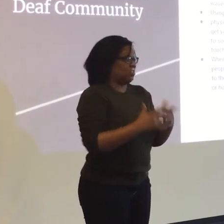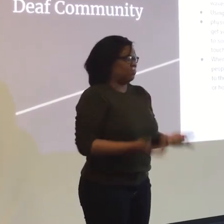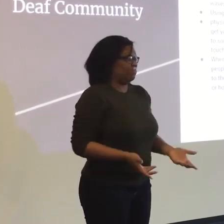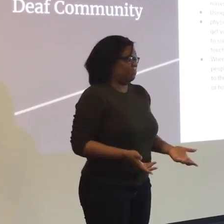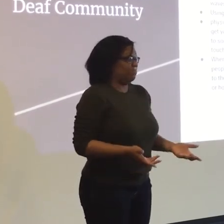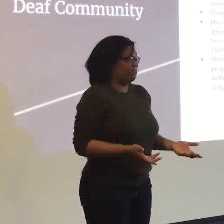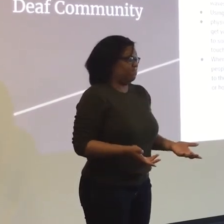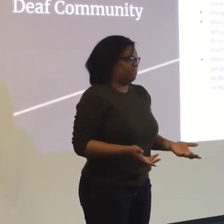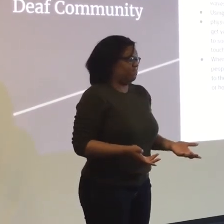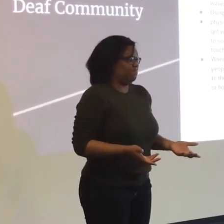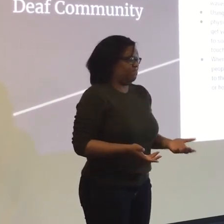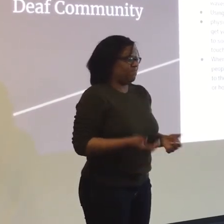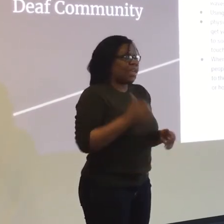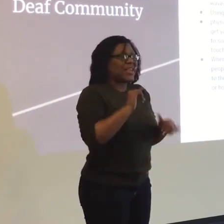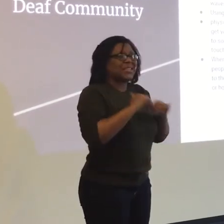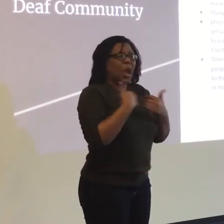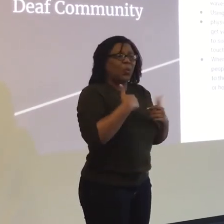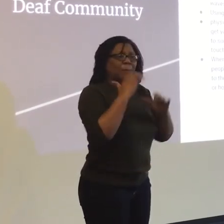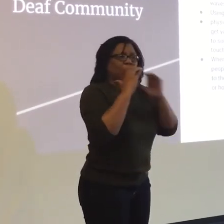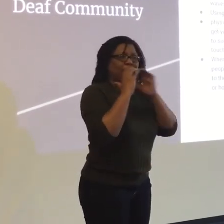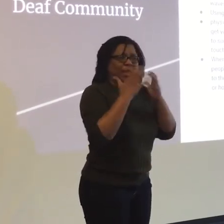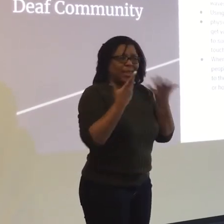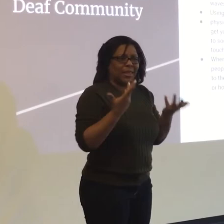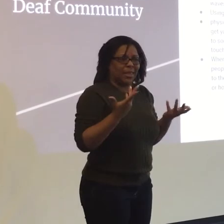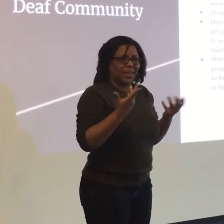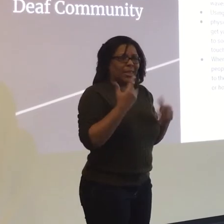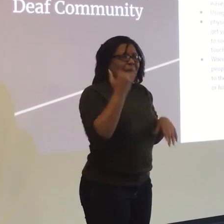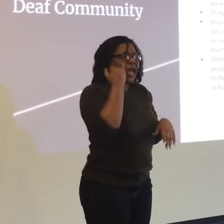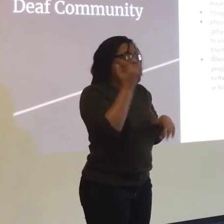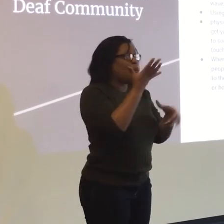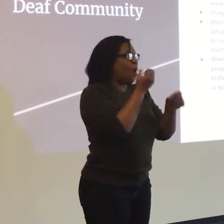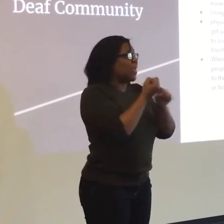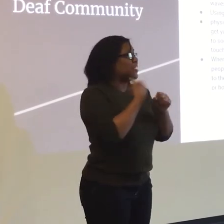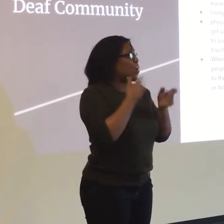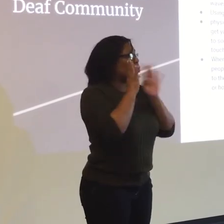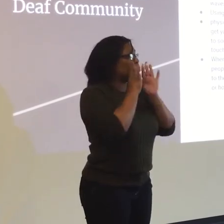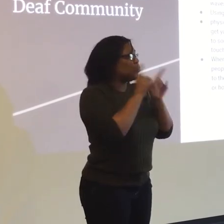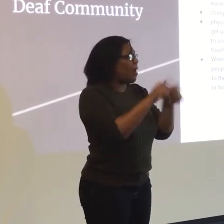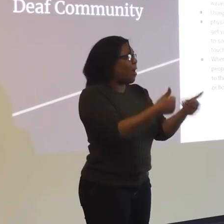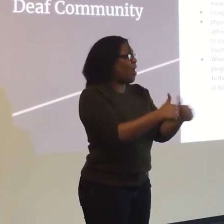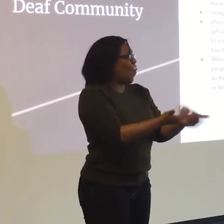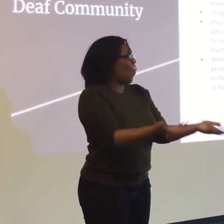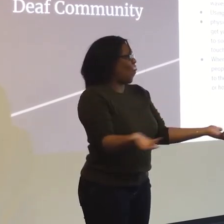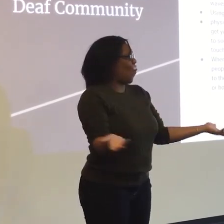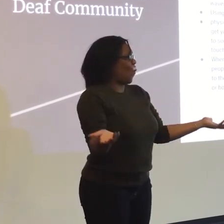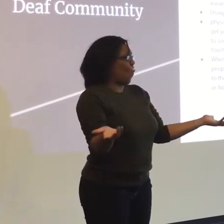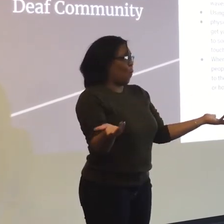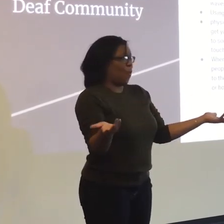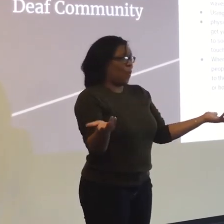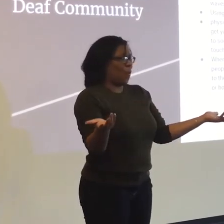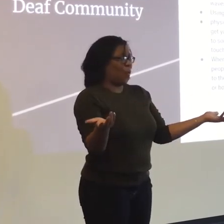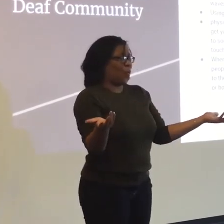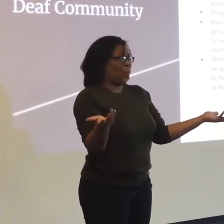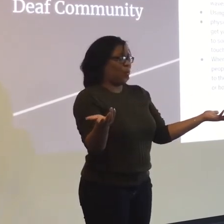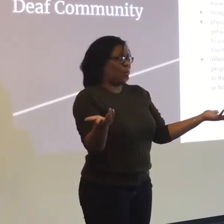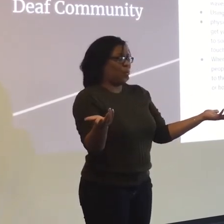use physical contact all the time. It's how we communicate. If I want to get someone's attention, how do I do that?